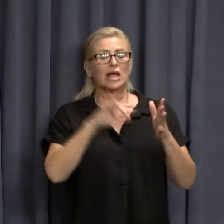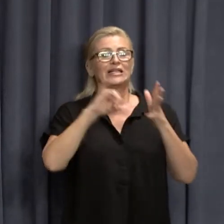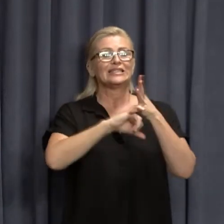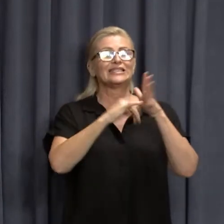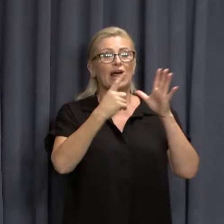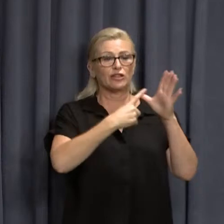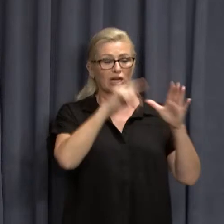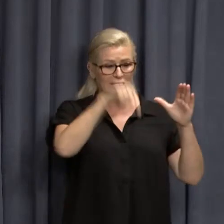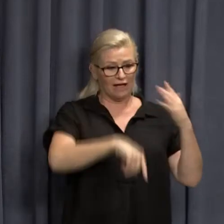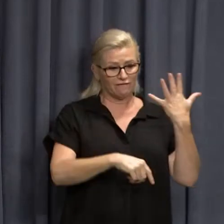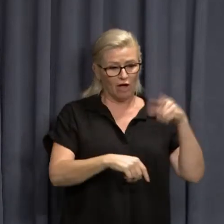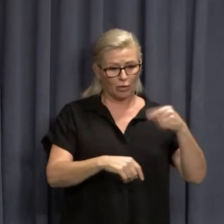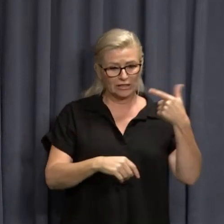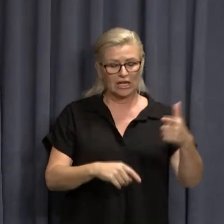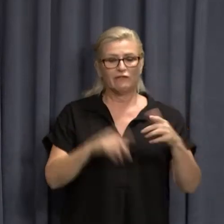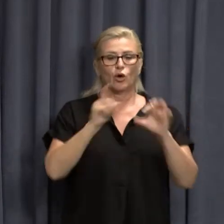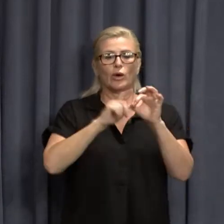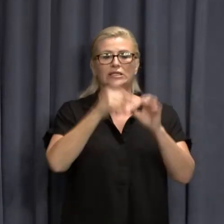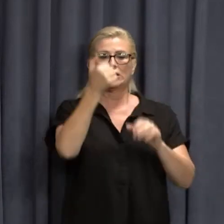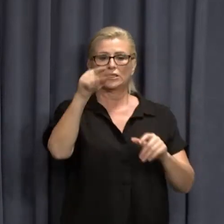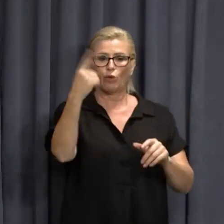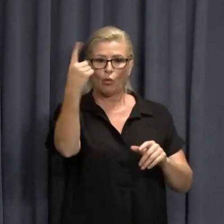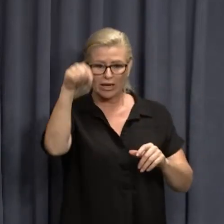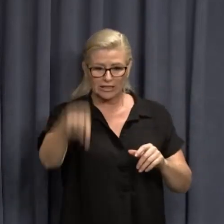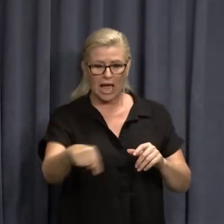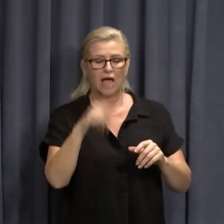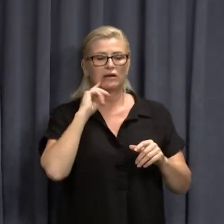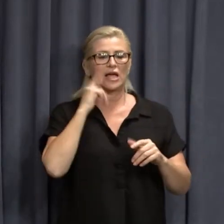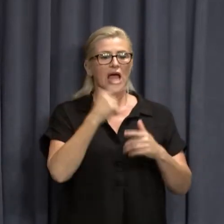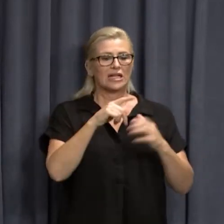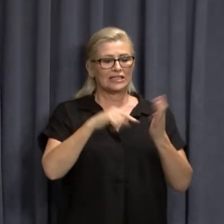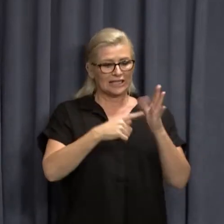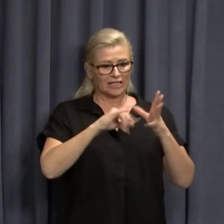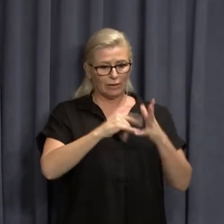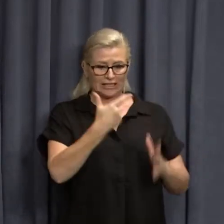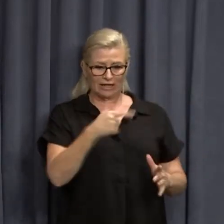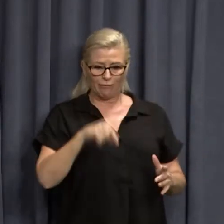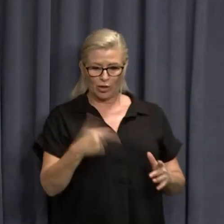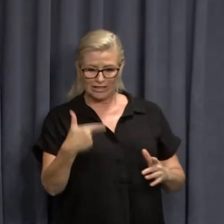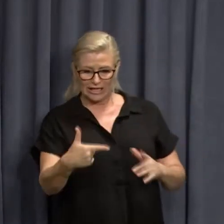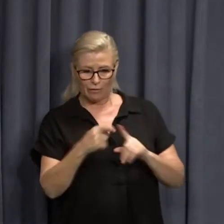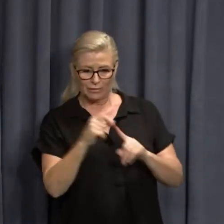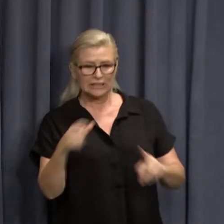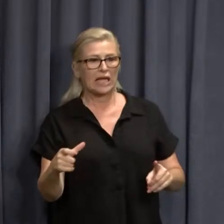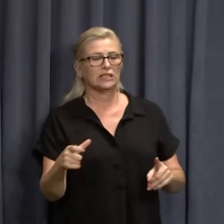.7%, Queensland down 6.1%, Tasmania down 7.7%. Um,